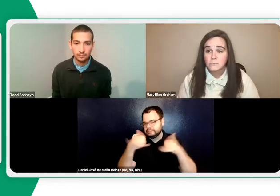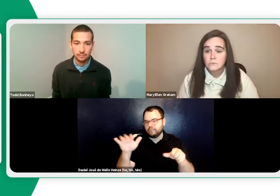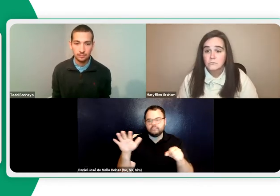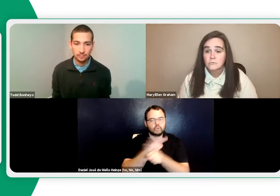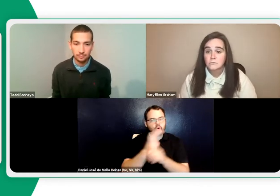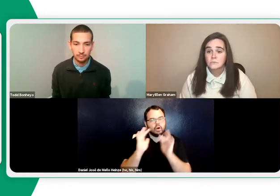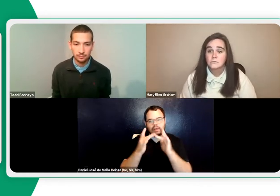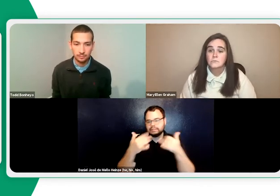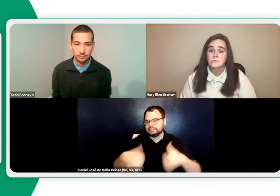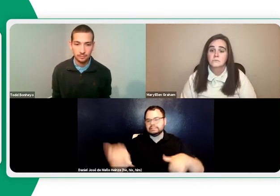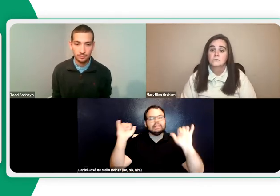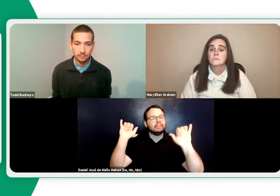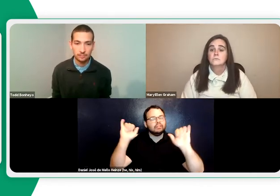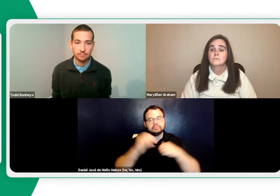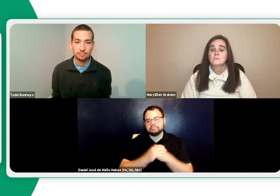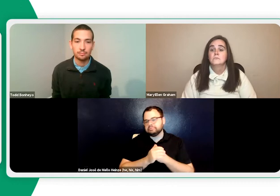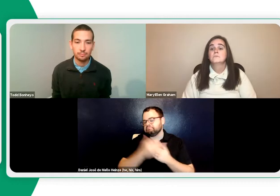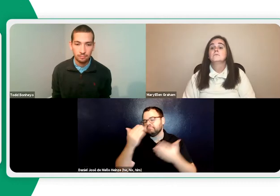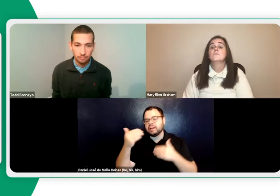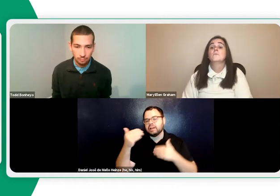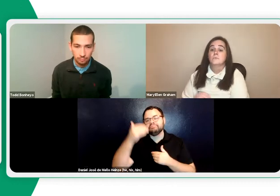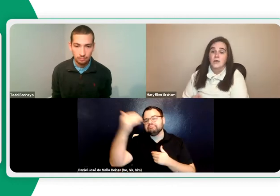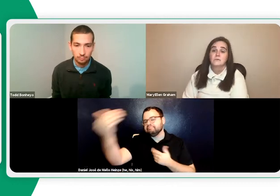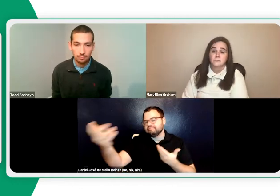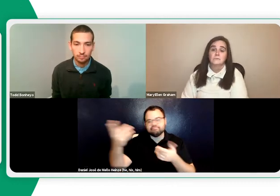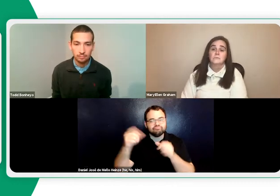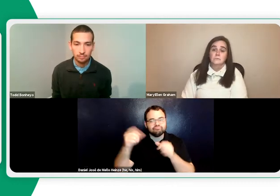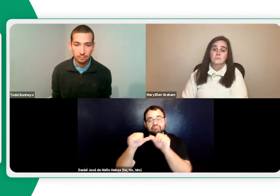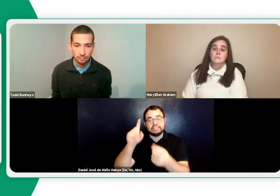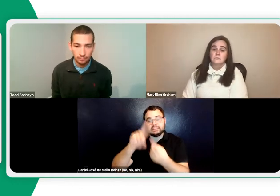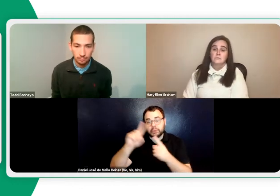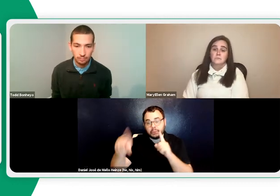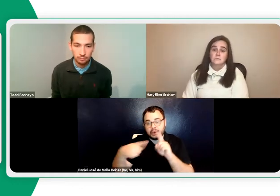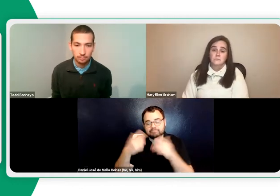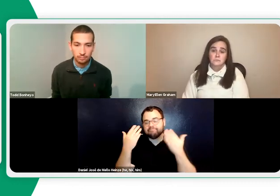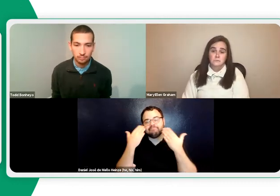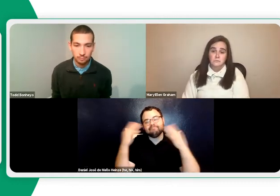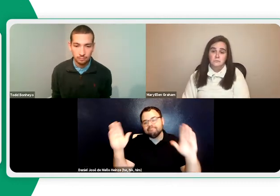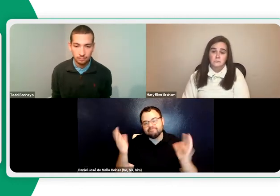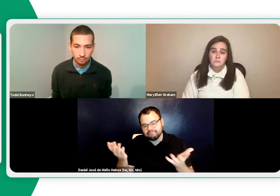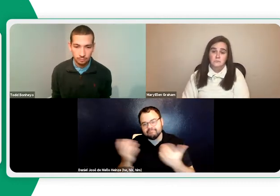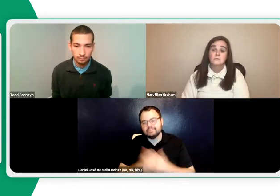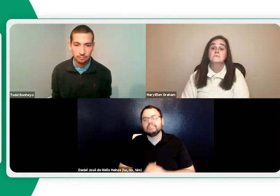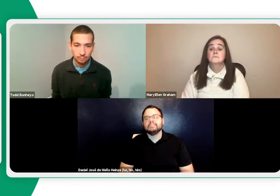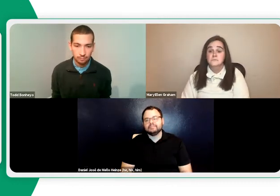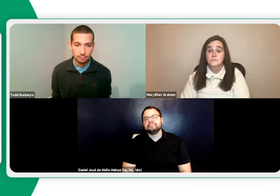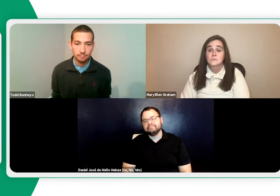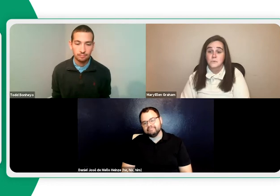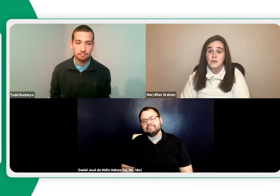any students that are able to come on campus. So we are fully online still. And that may go, actually, we don't know when